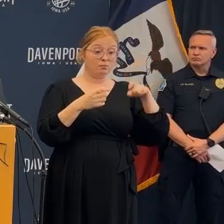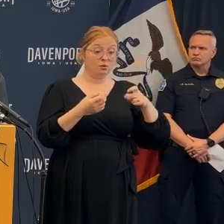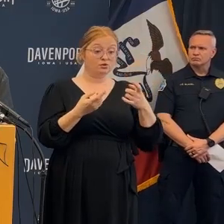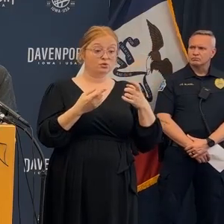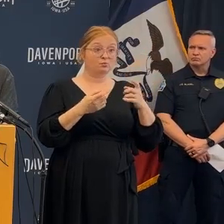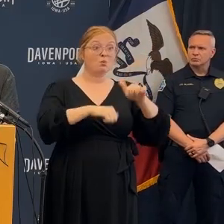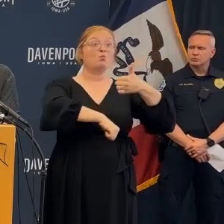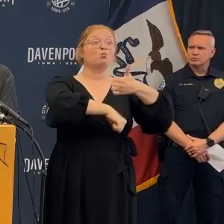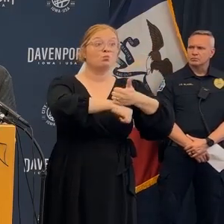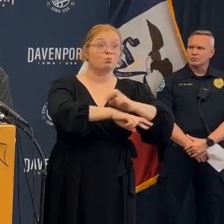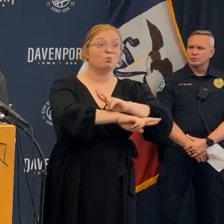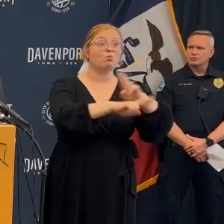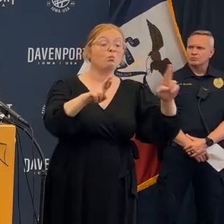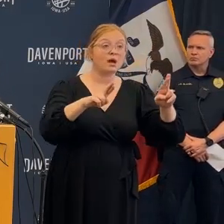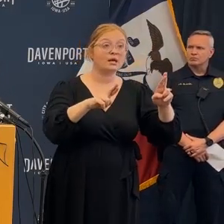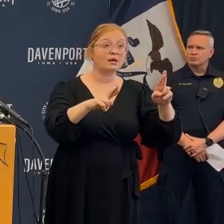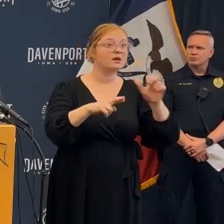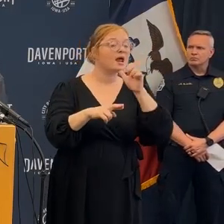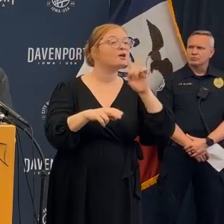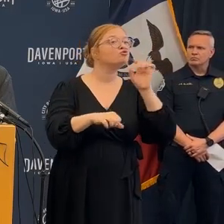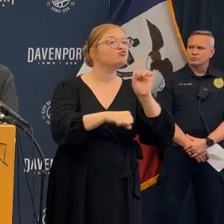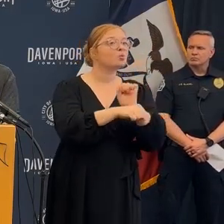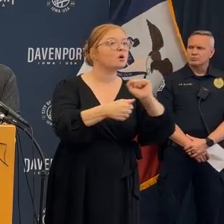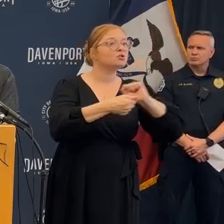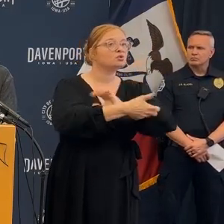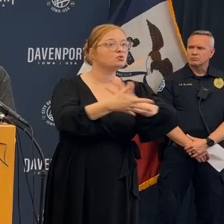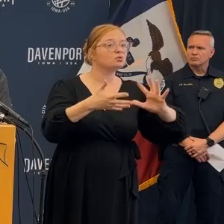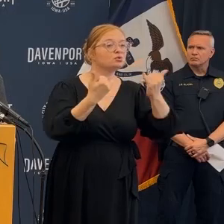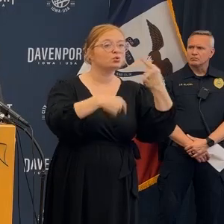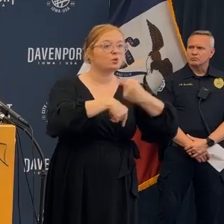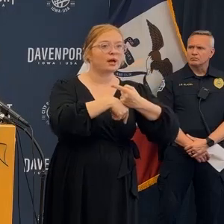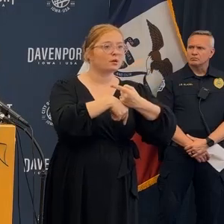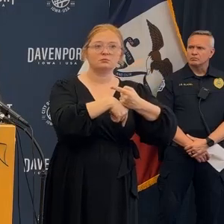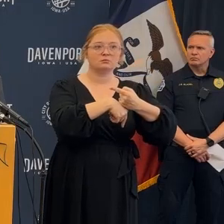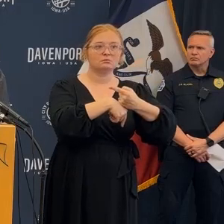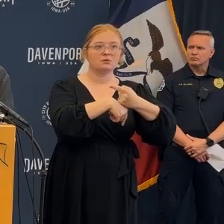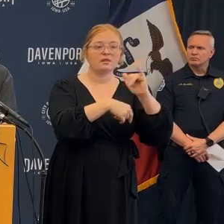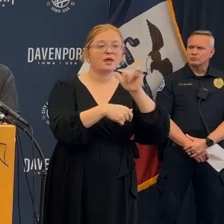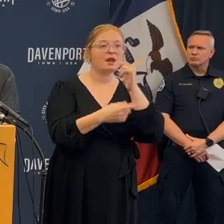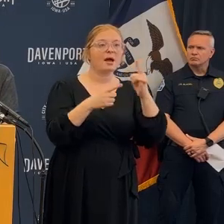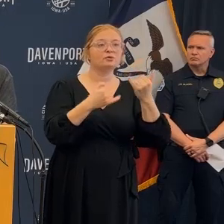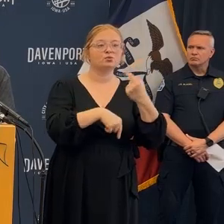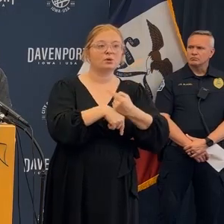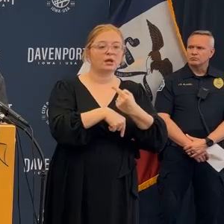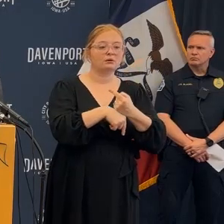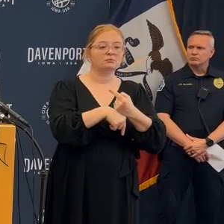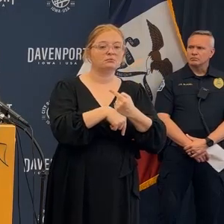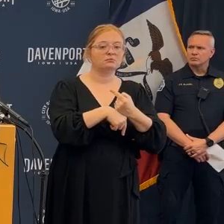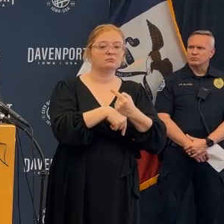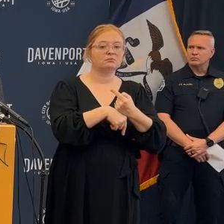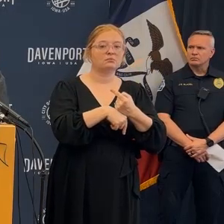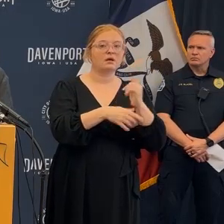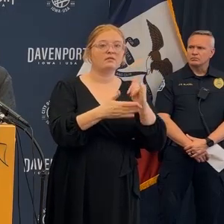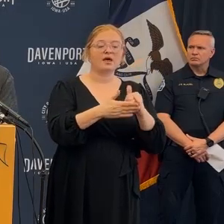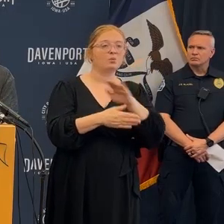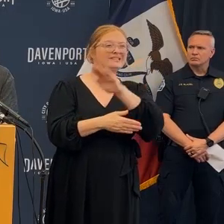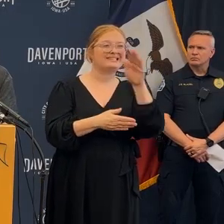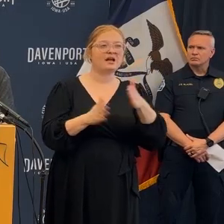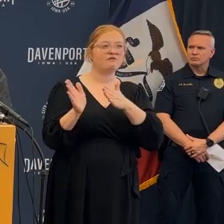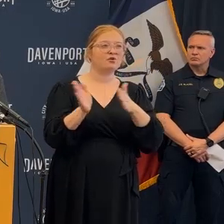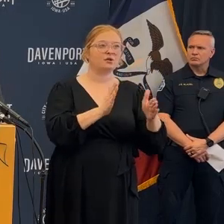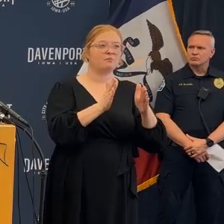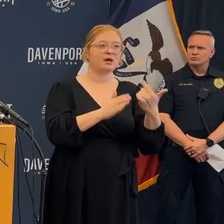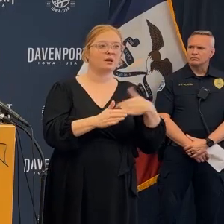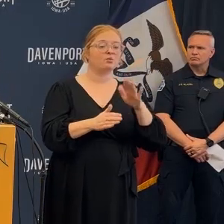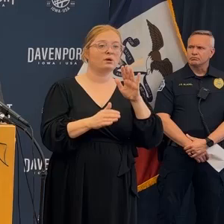least from my perspective and so the plan to set up to get in position to demolish was to have today to